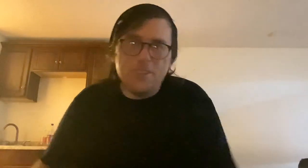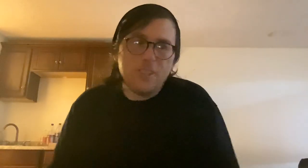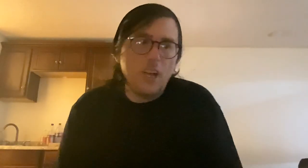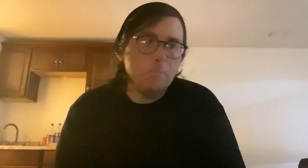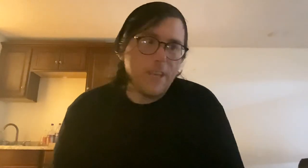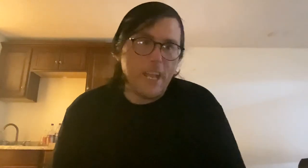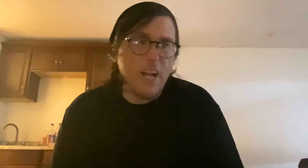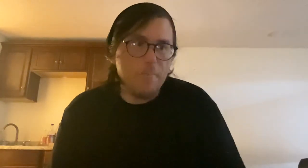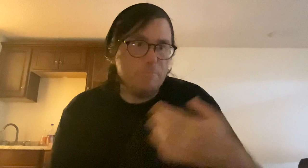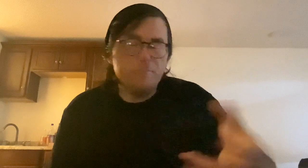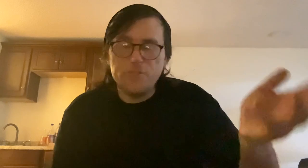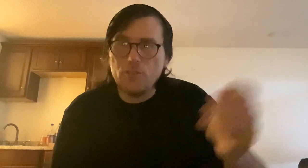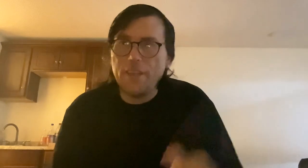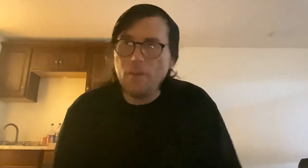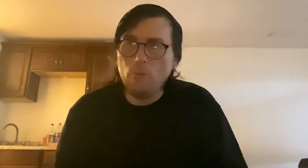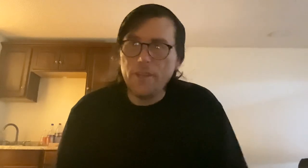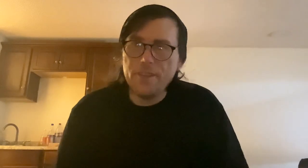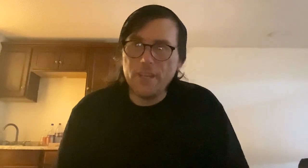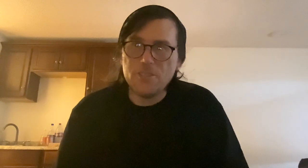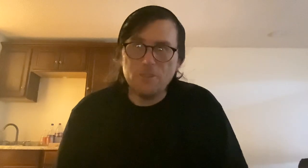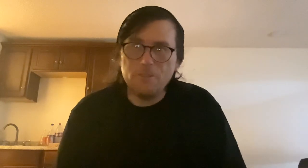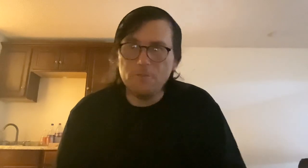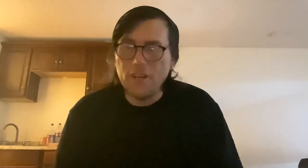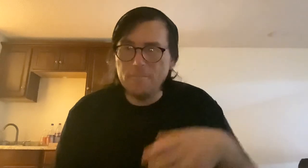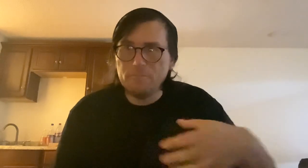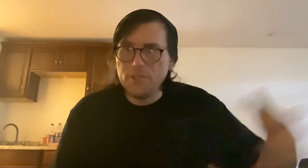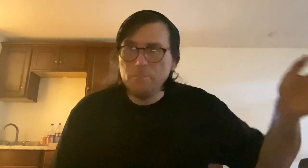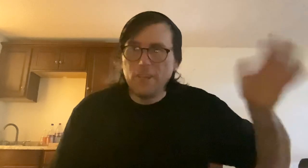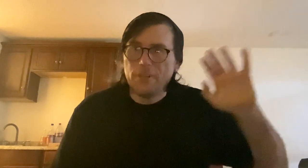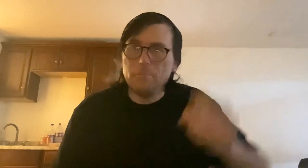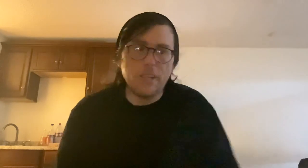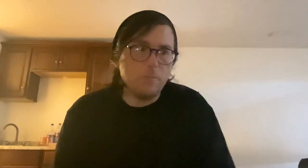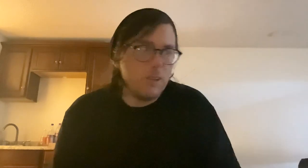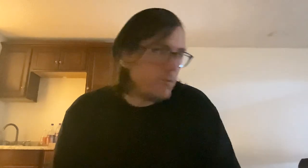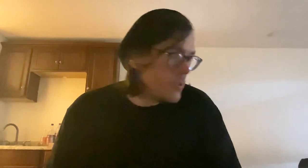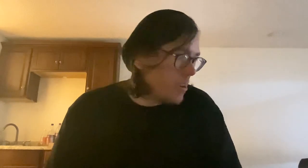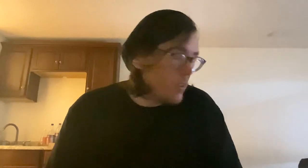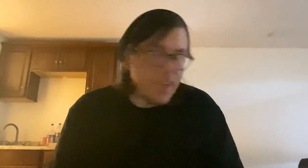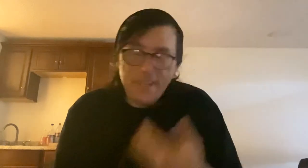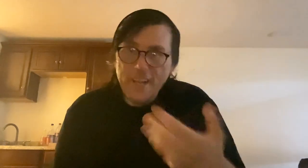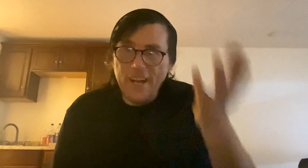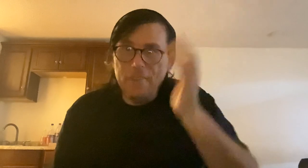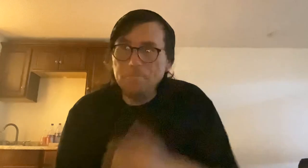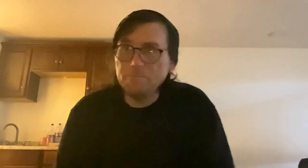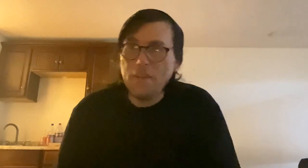company. Try that with Studio Ghibli or Ghibli, whatever it's called. And, yeah,